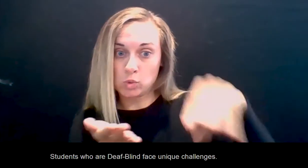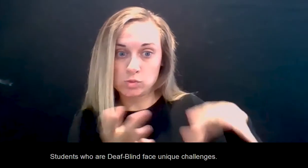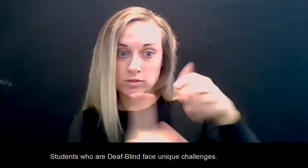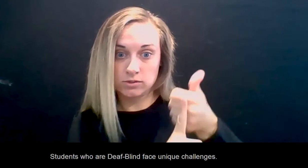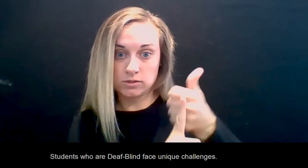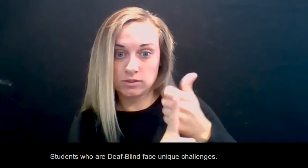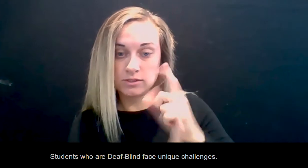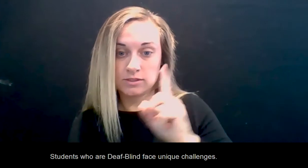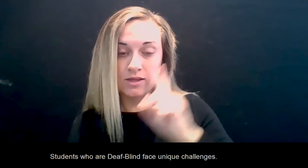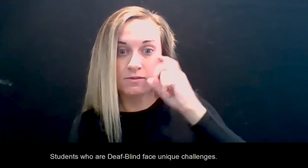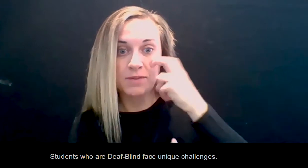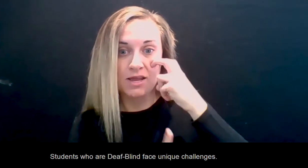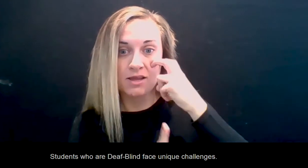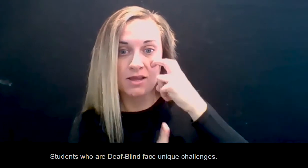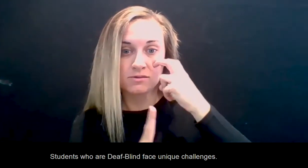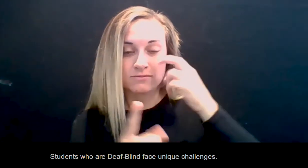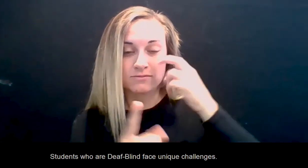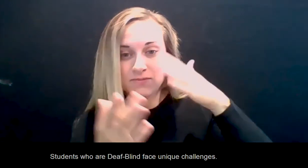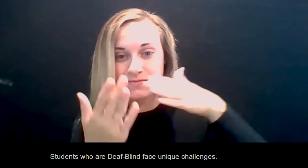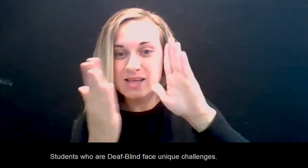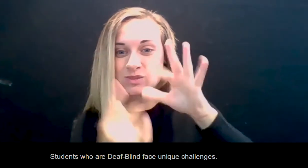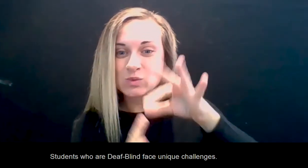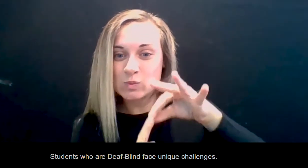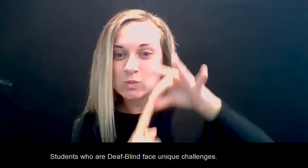Students who are deaf-blind face unique challenges.